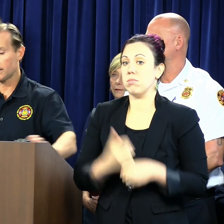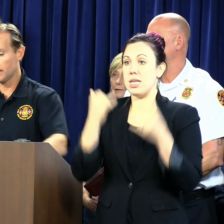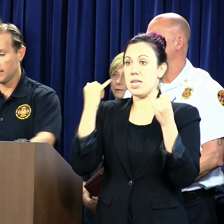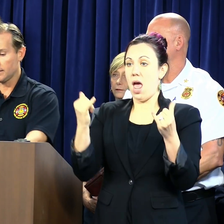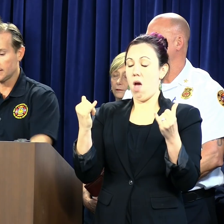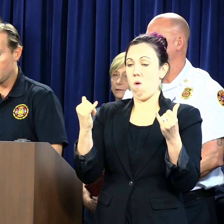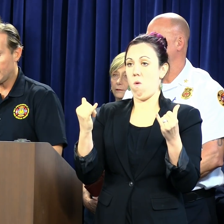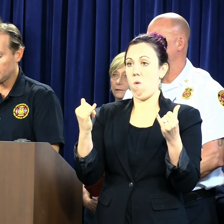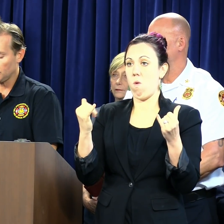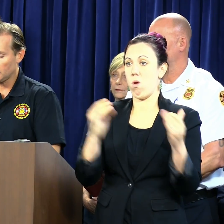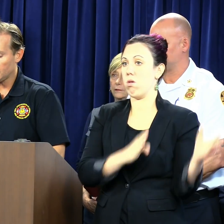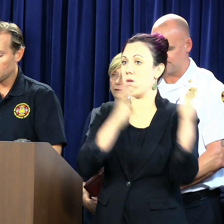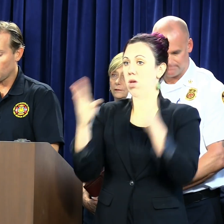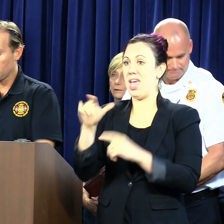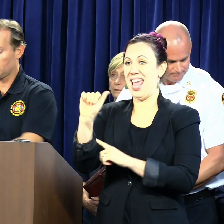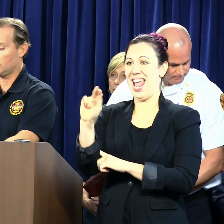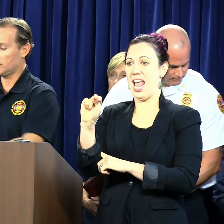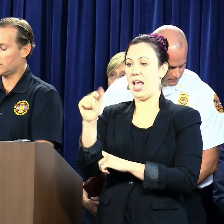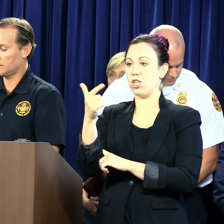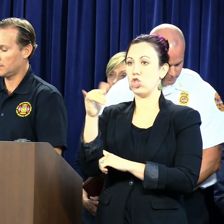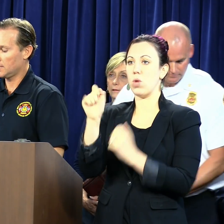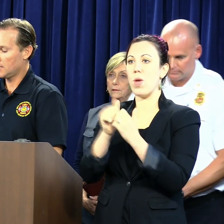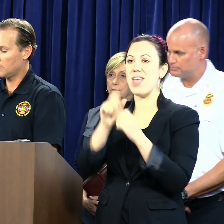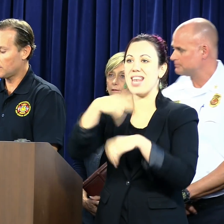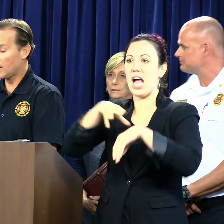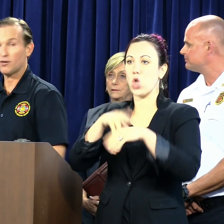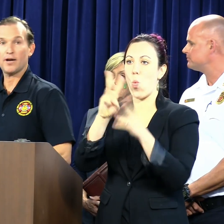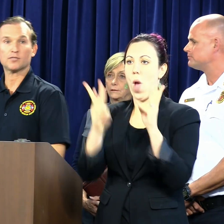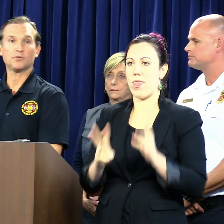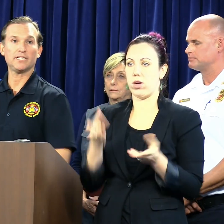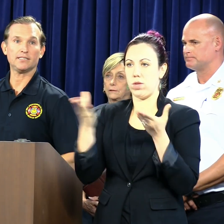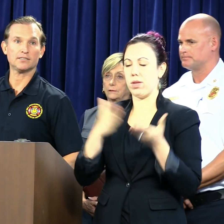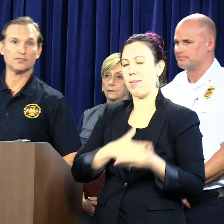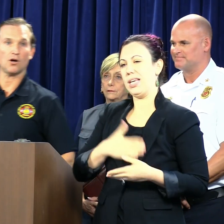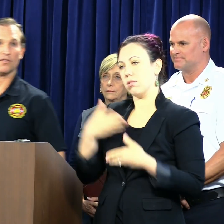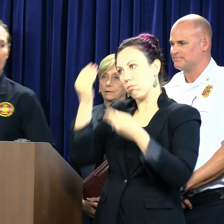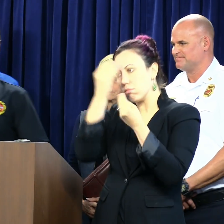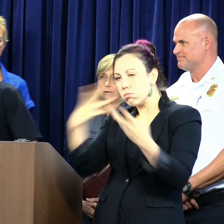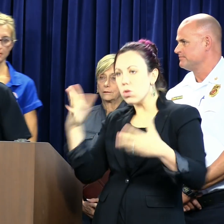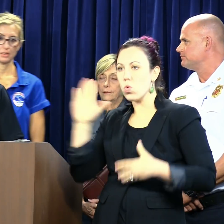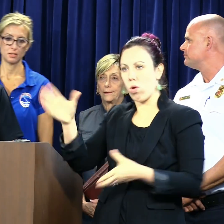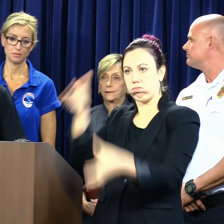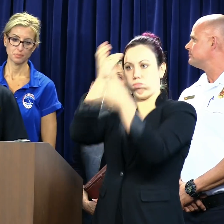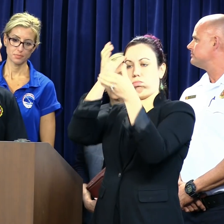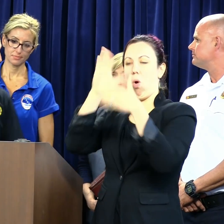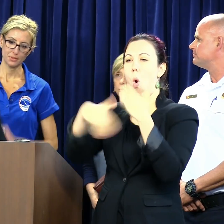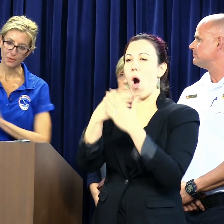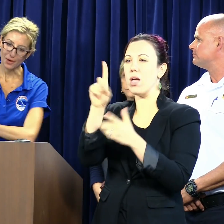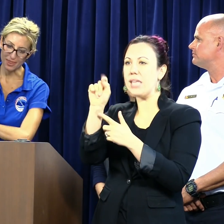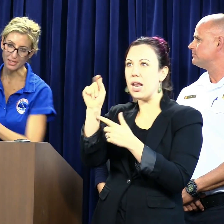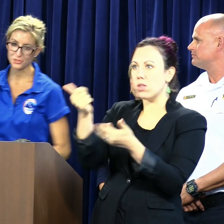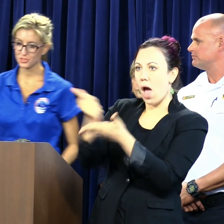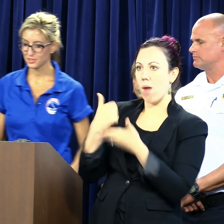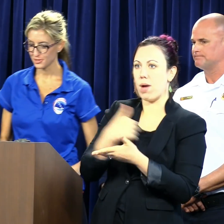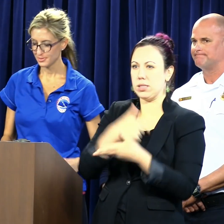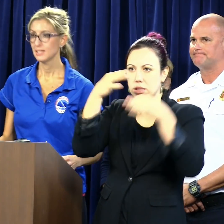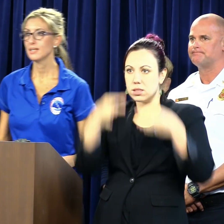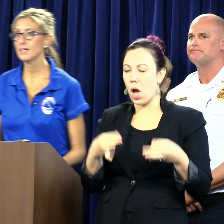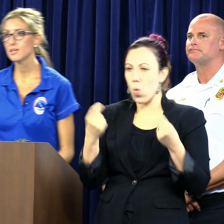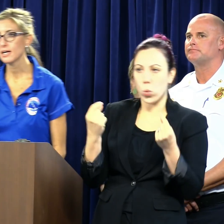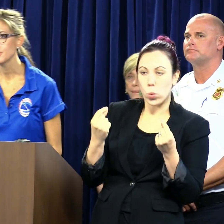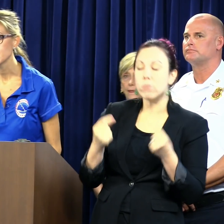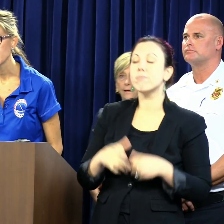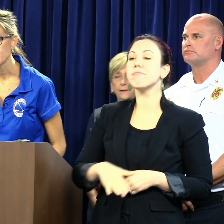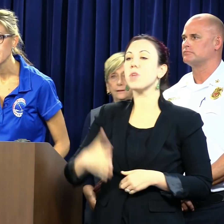would now like to have Angie with the National Weather Service provide her expertise. All the data that's helping us make these decisions. Thank you, sir.